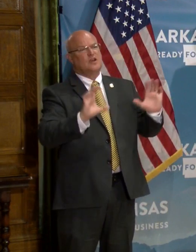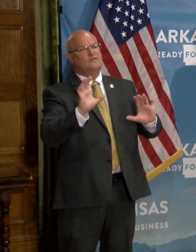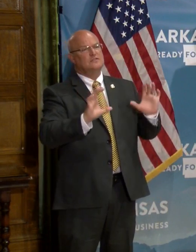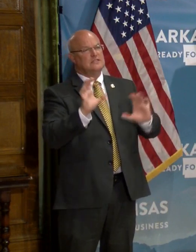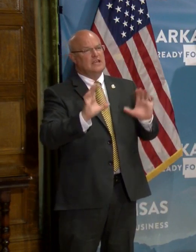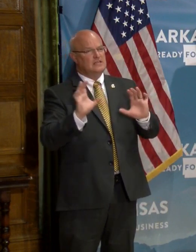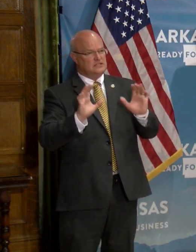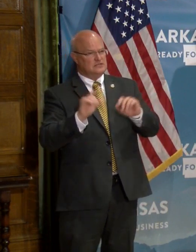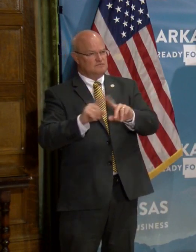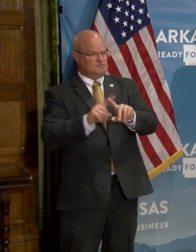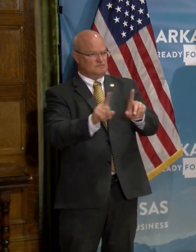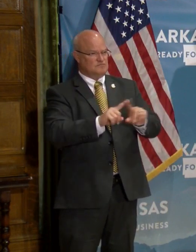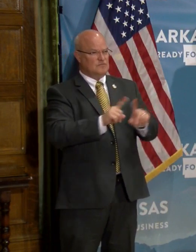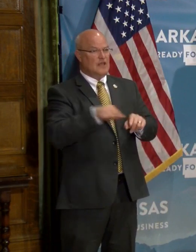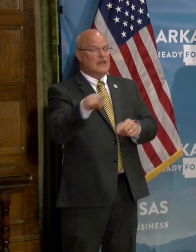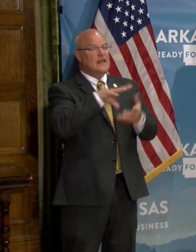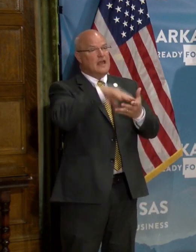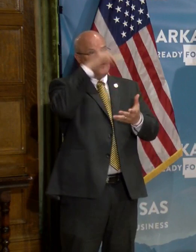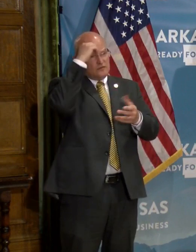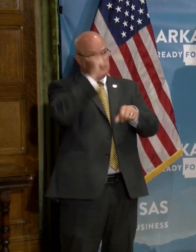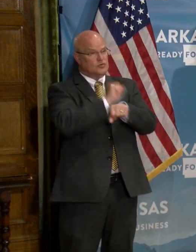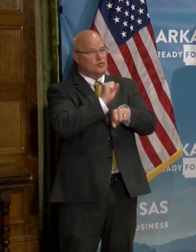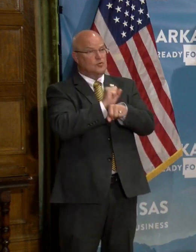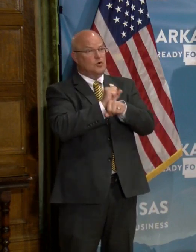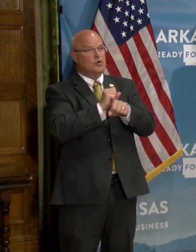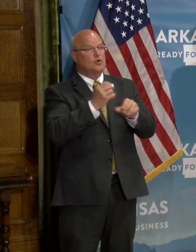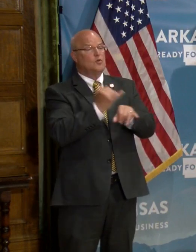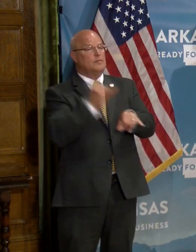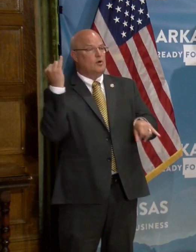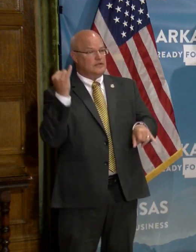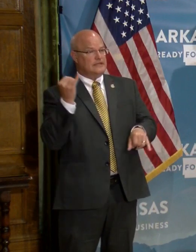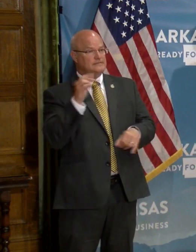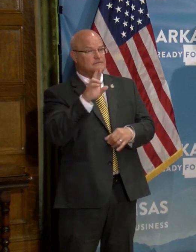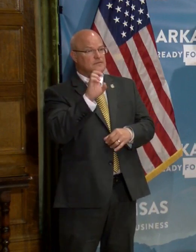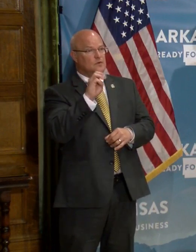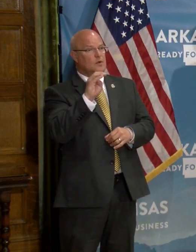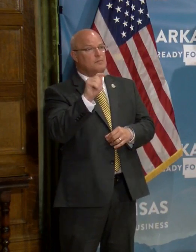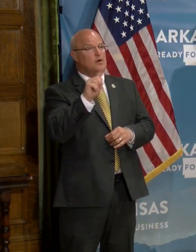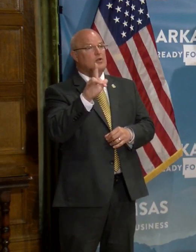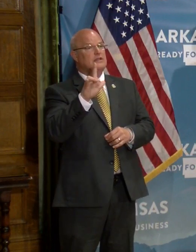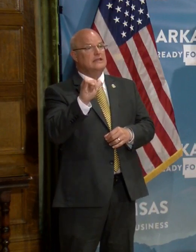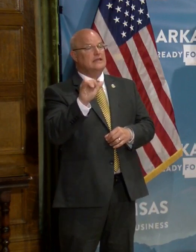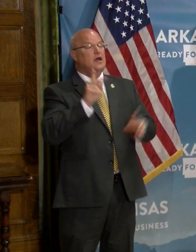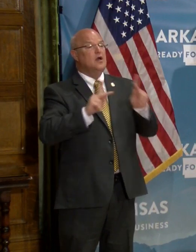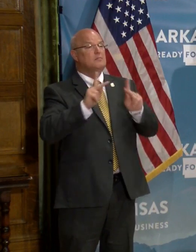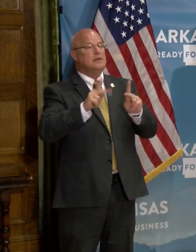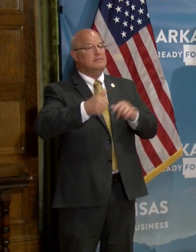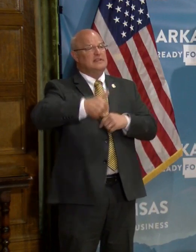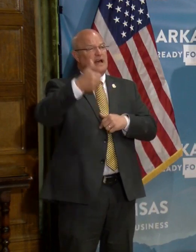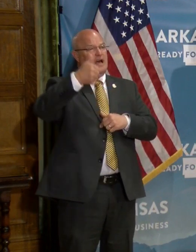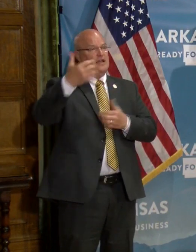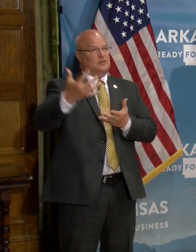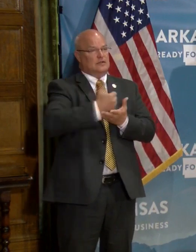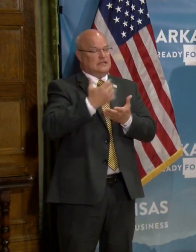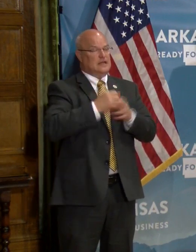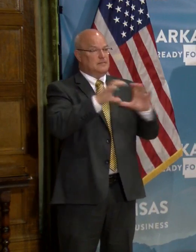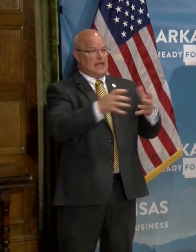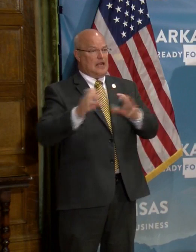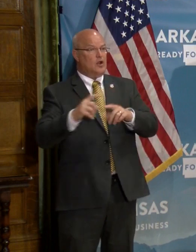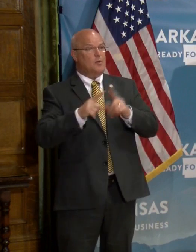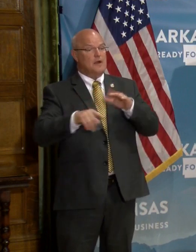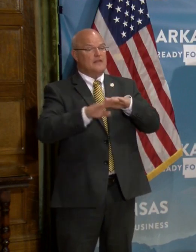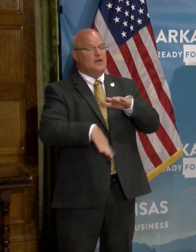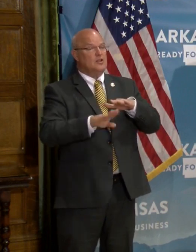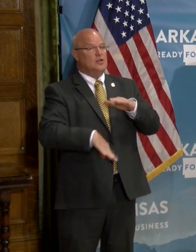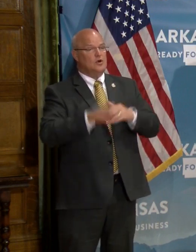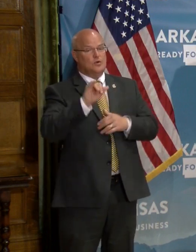and of course, they've learned to work remotely. But those are those that are in the higher income categories. But it is